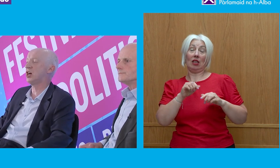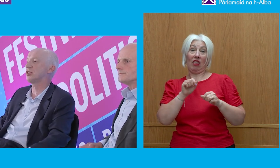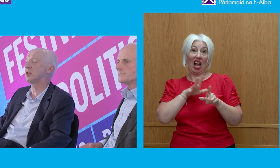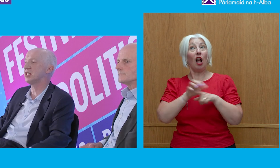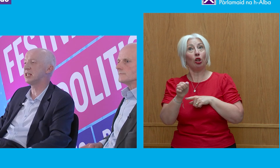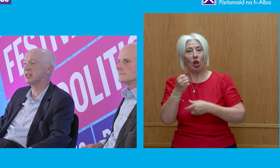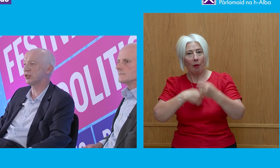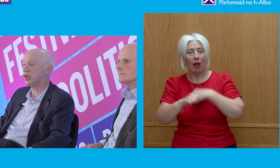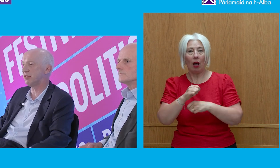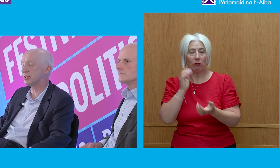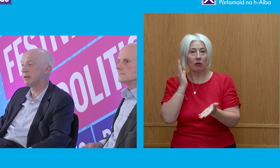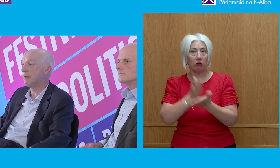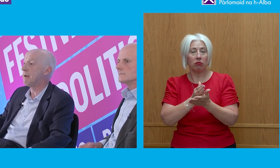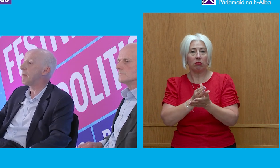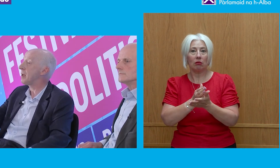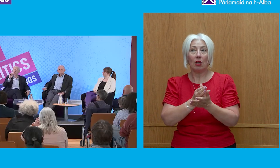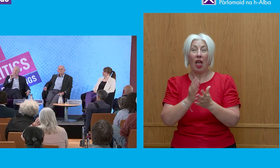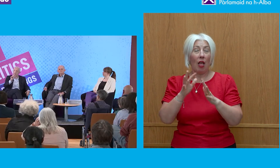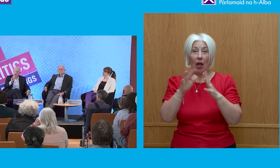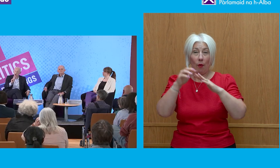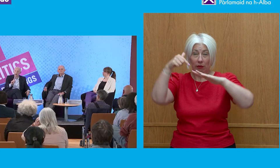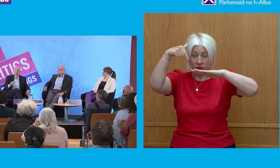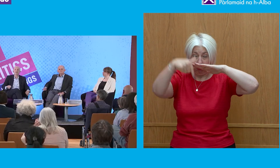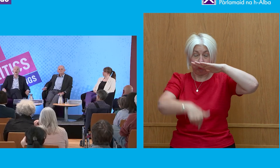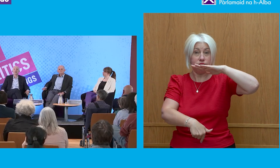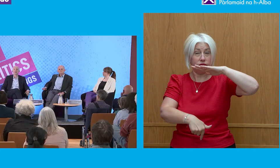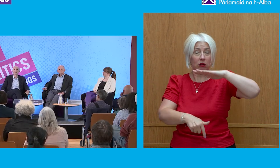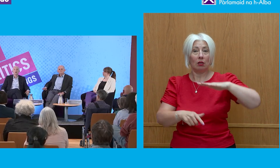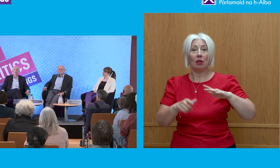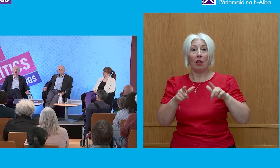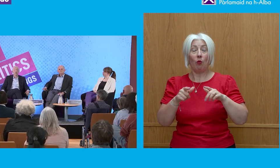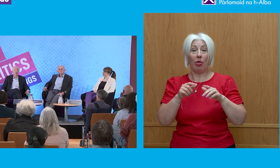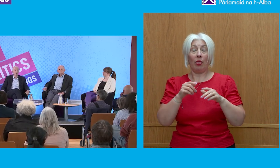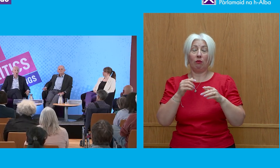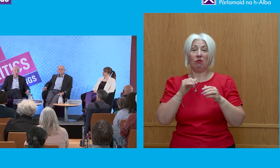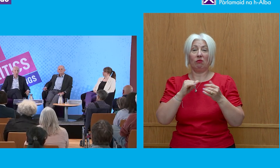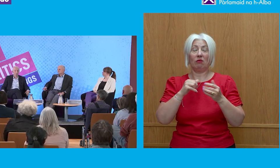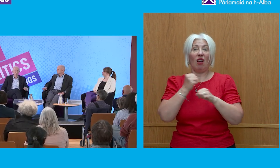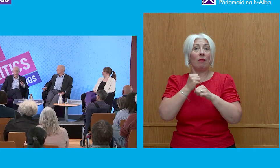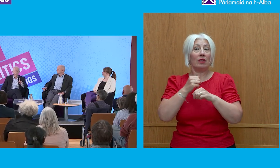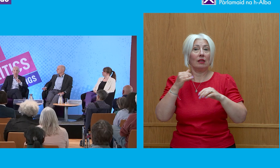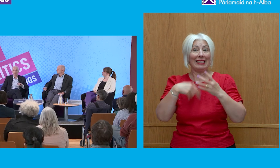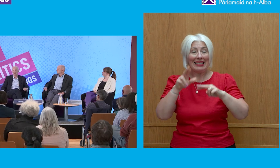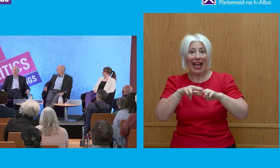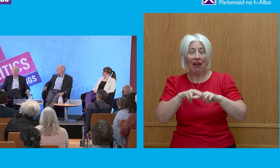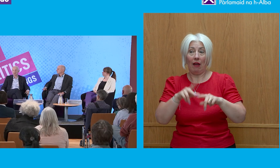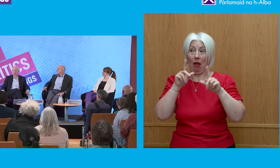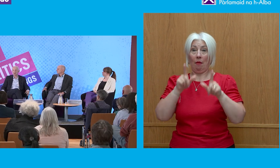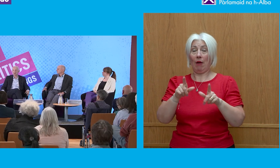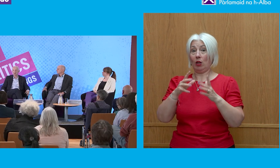right into the heart of the senior civil service. But the reassuring fact was the institution in